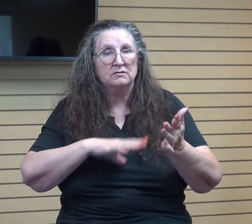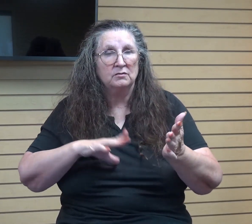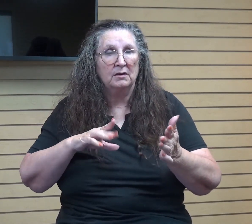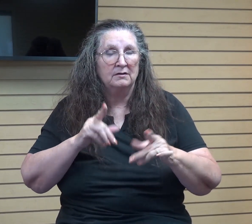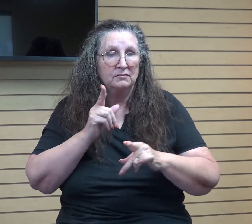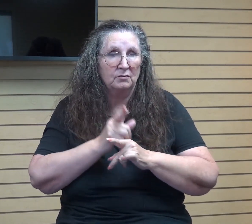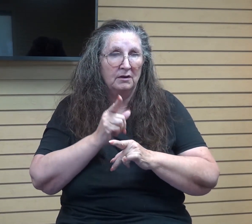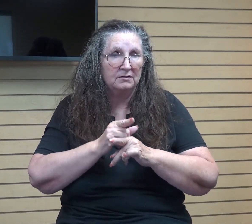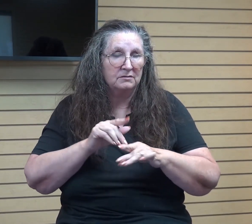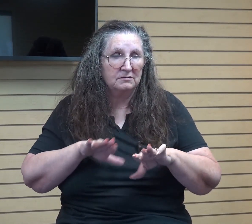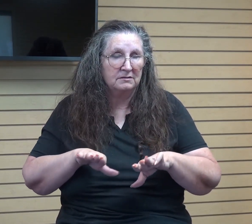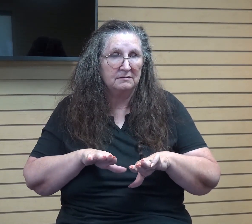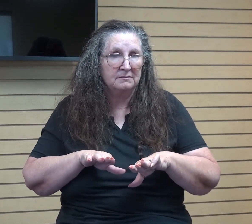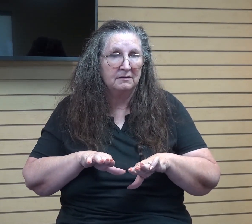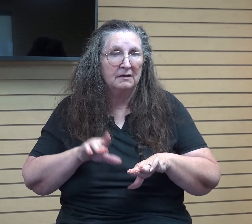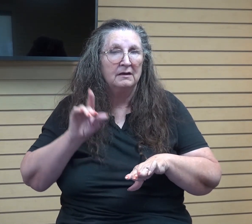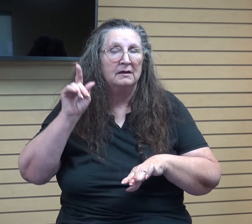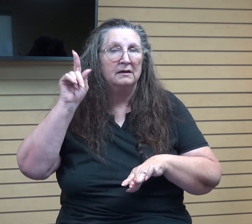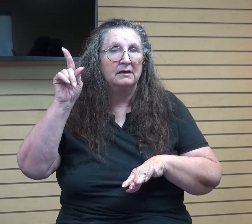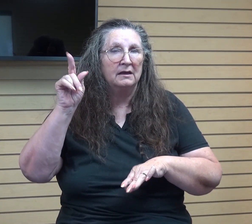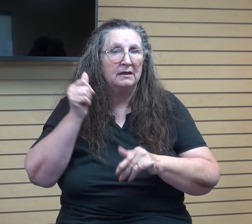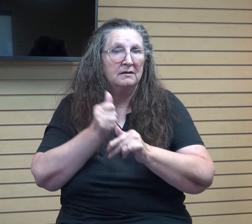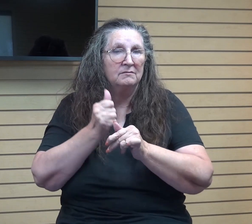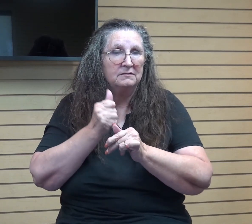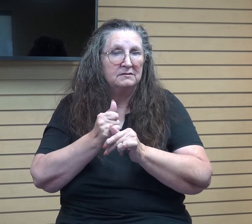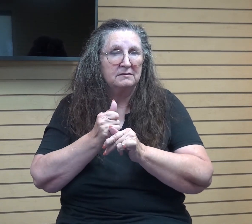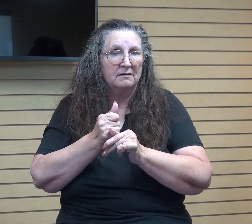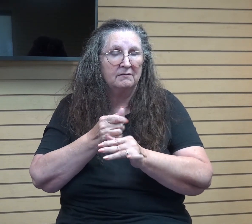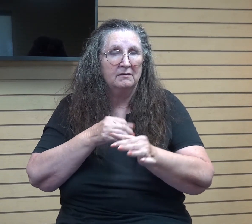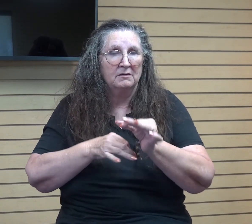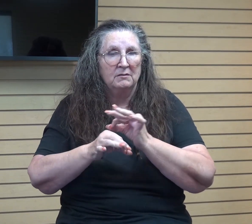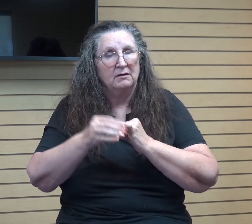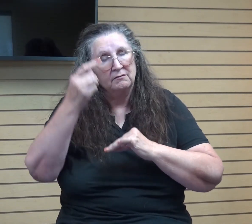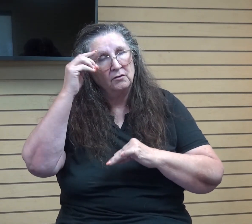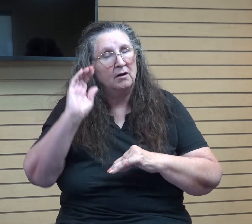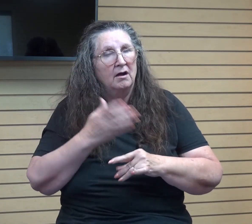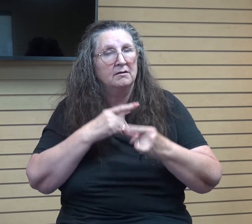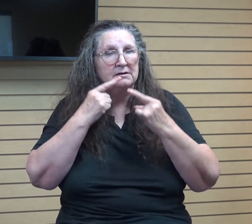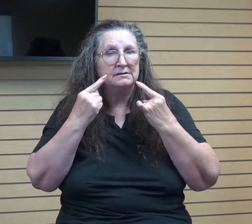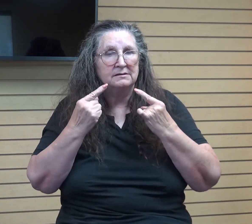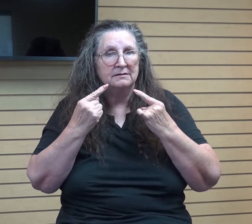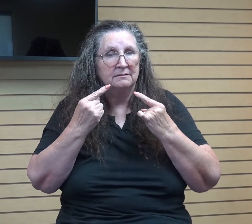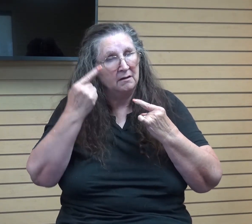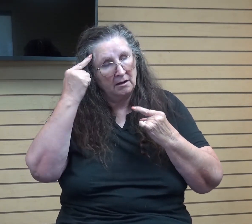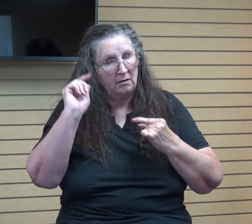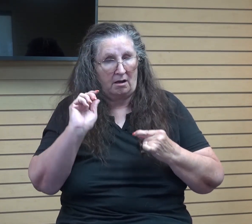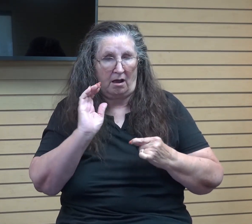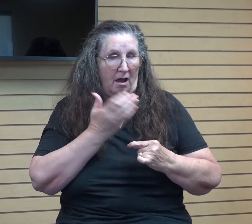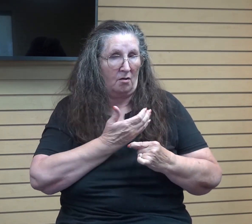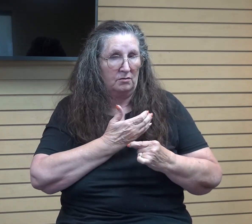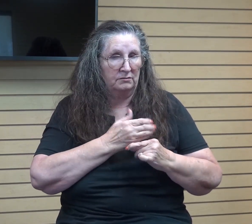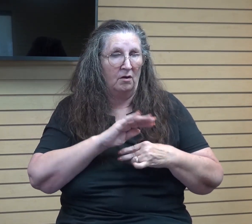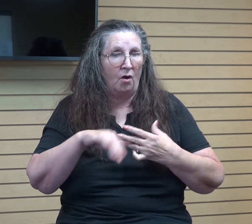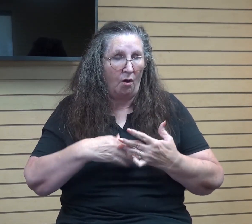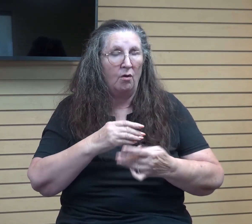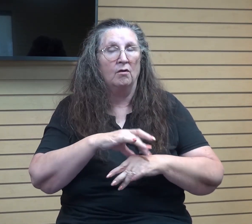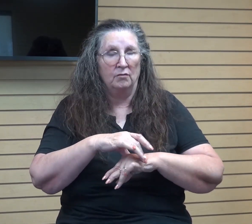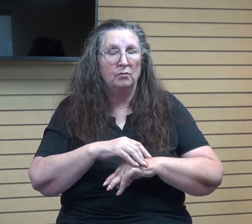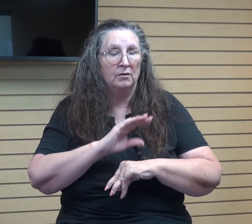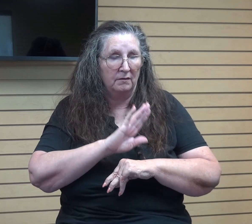And He Himself is the propitiation for our sins. And not for ours only, but also for the whole world. And